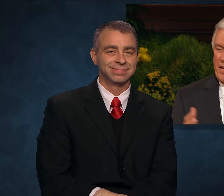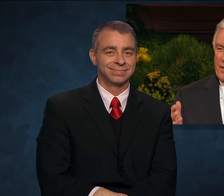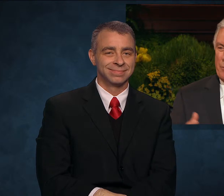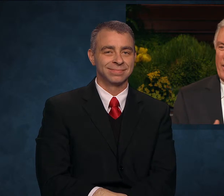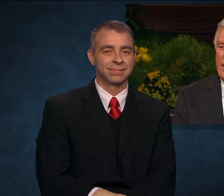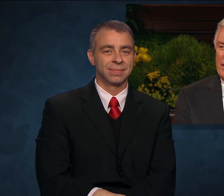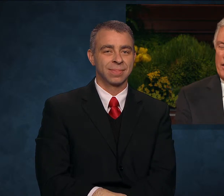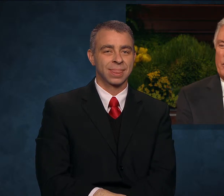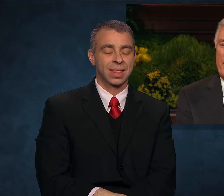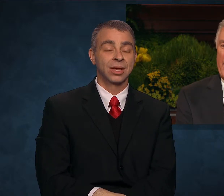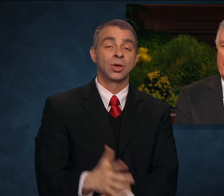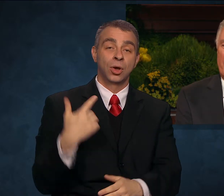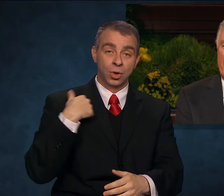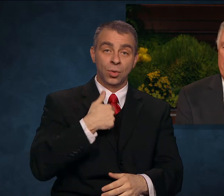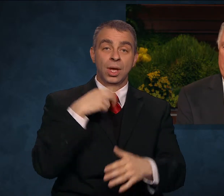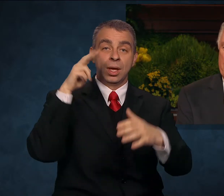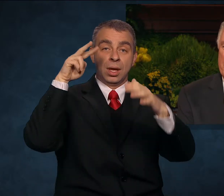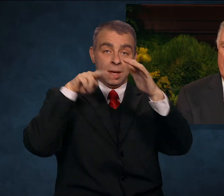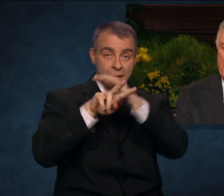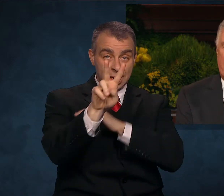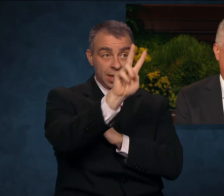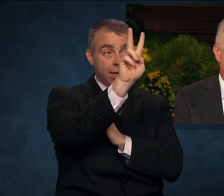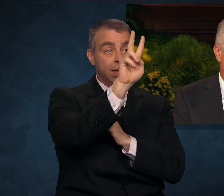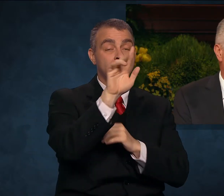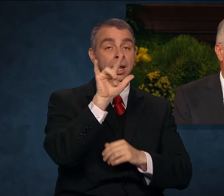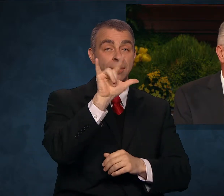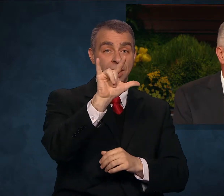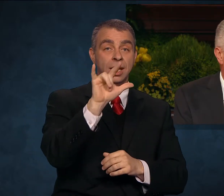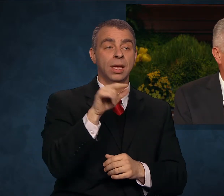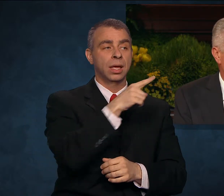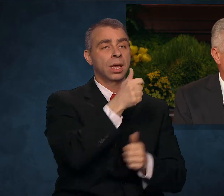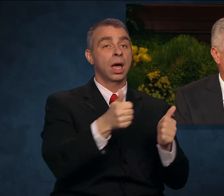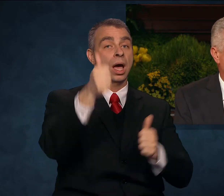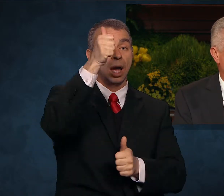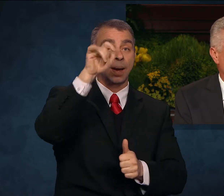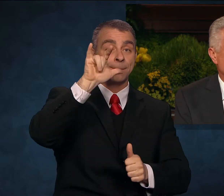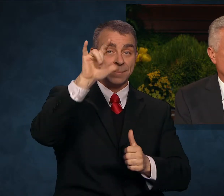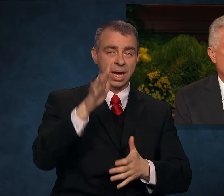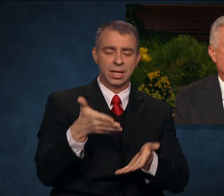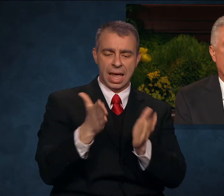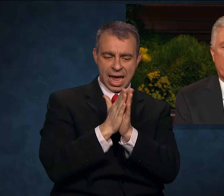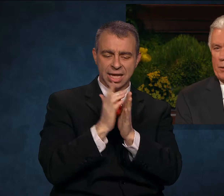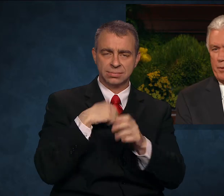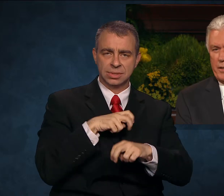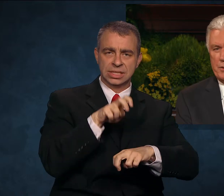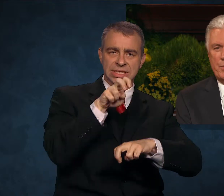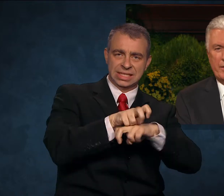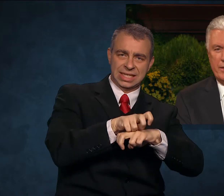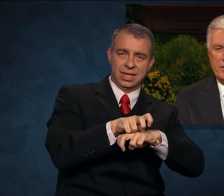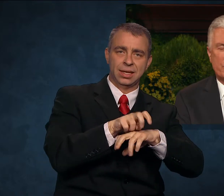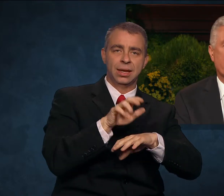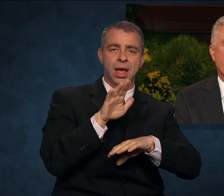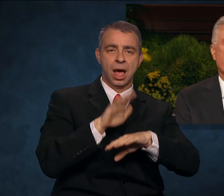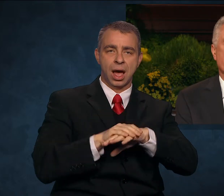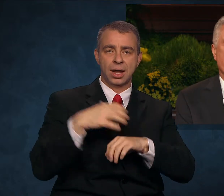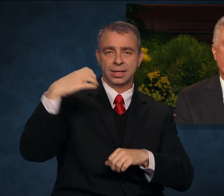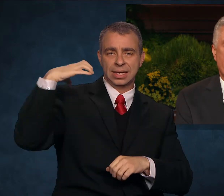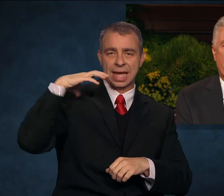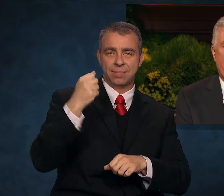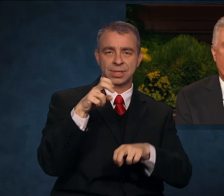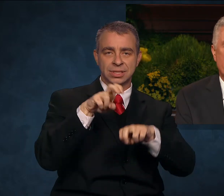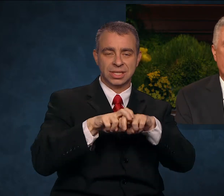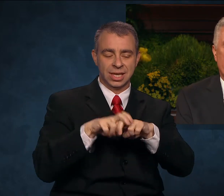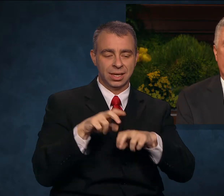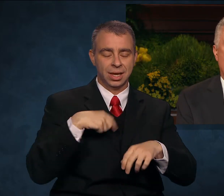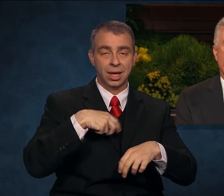Then the pilot in command invited me to take the captain's seat. It was a remarkable experience to again sit